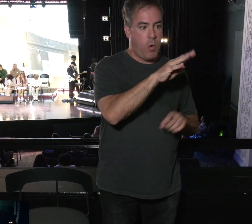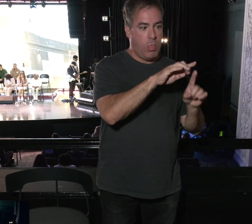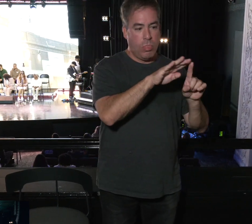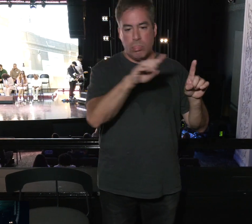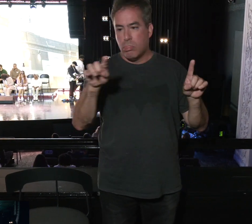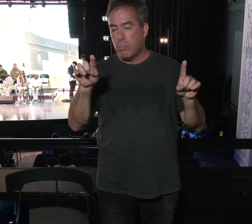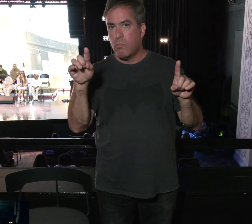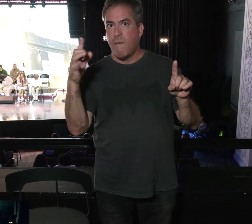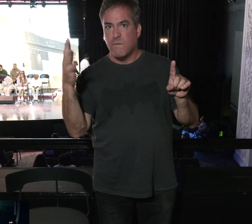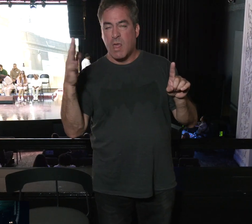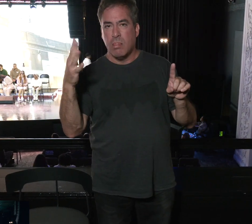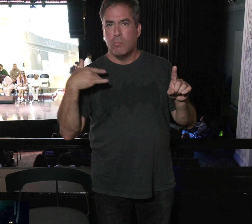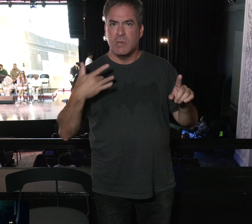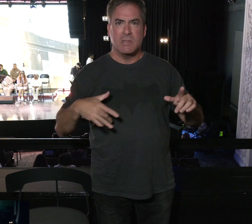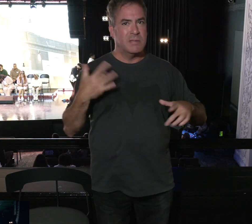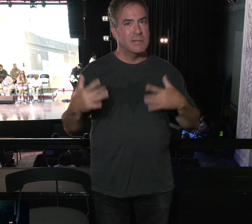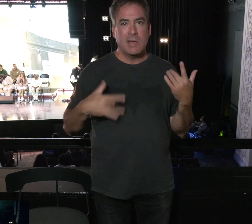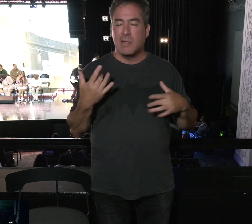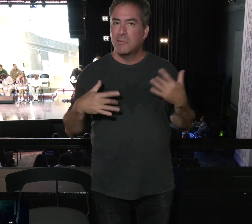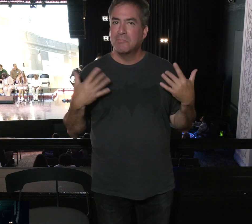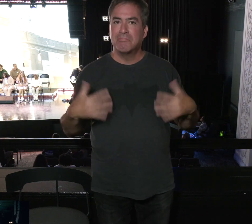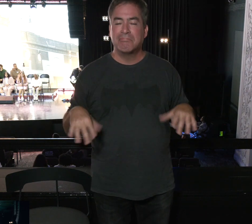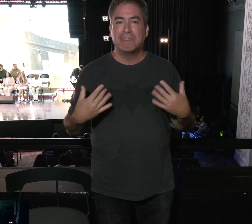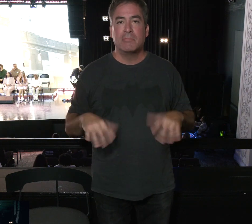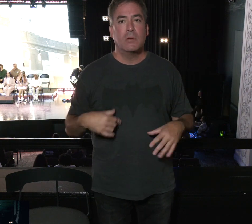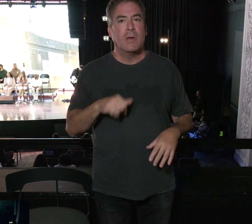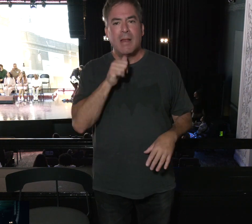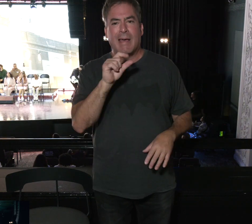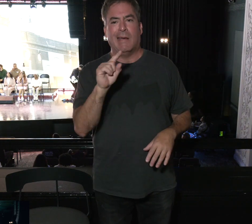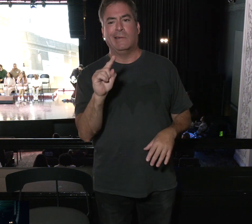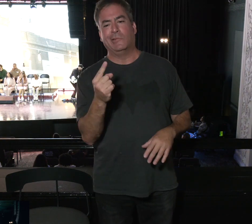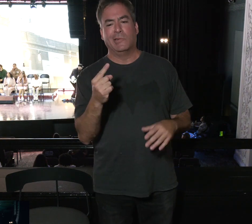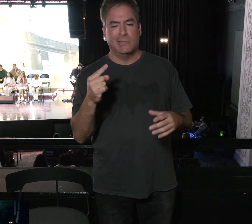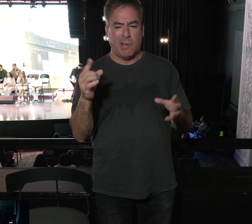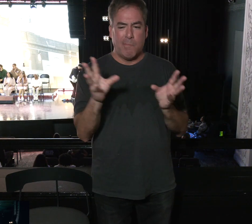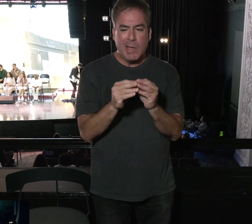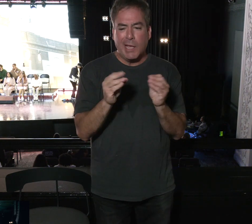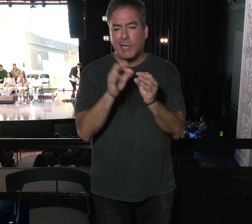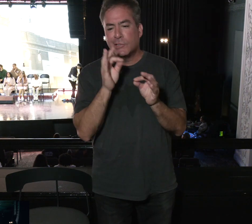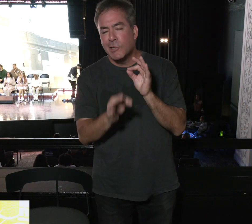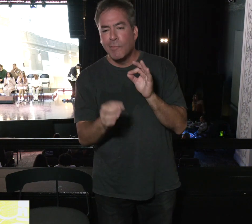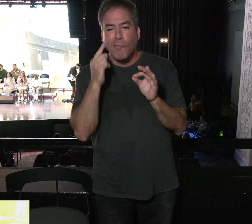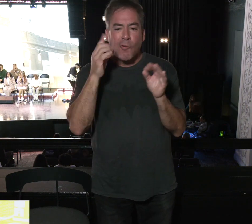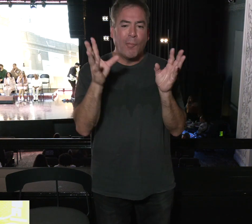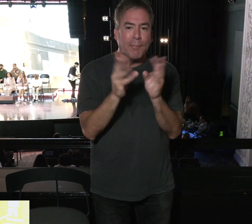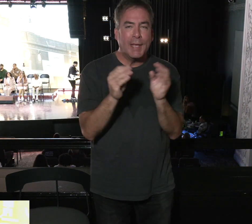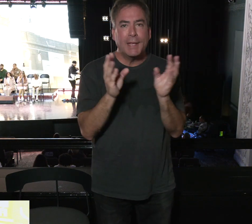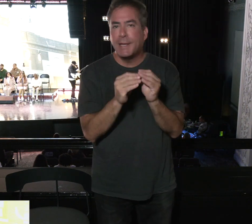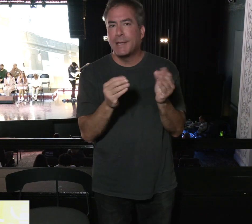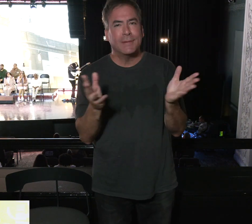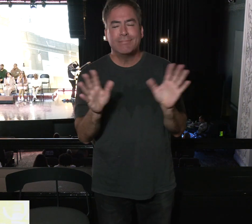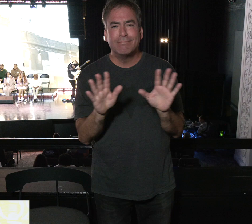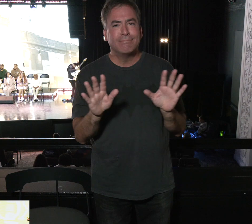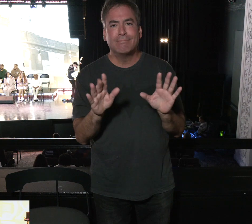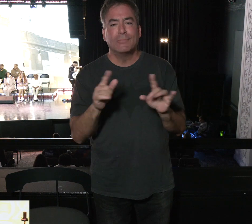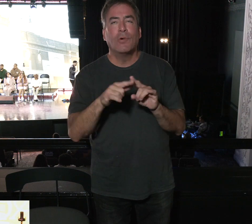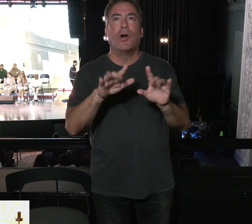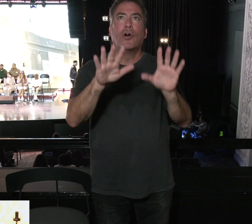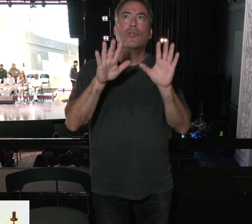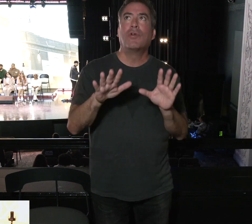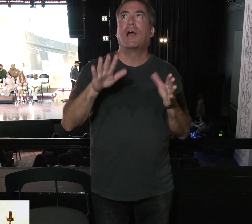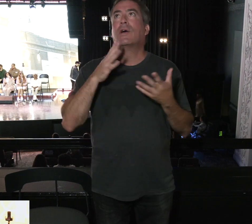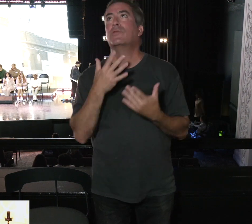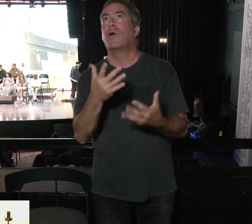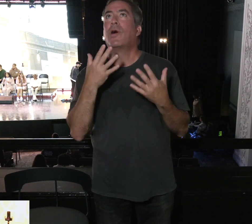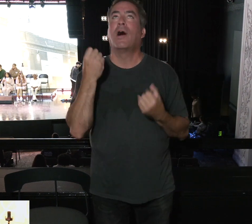about it. But we said, we're not just having meetings to have meetings, we're not just having meetings to sing some great songs